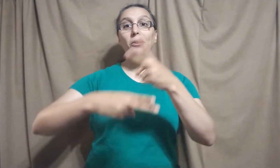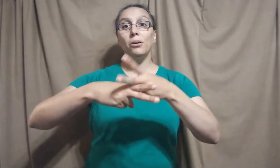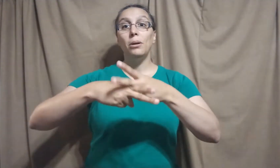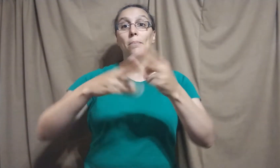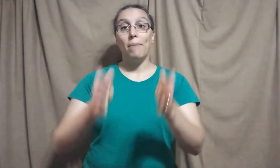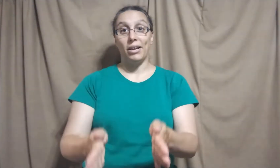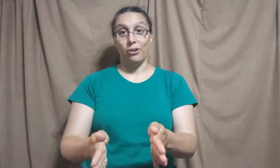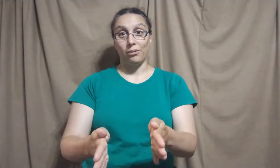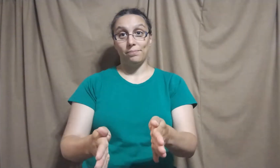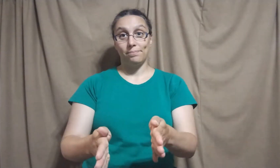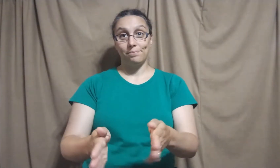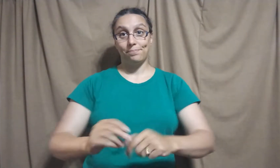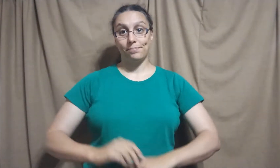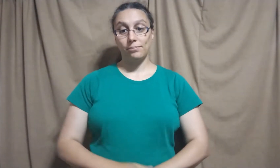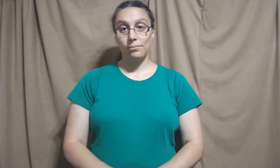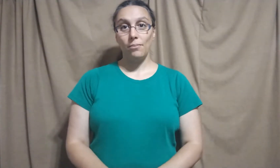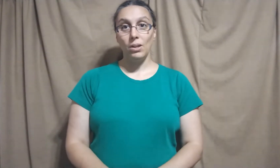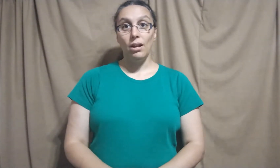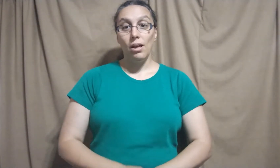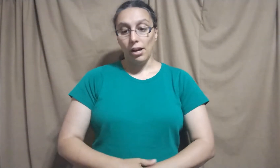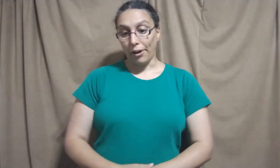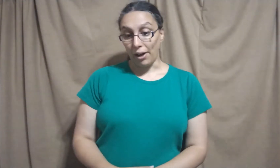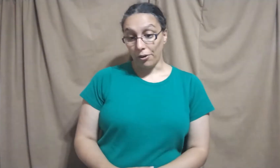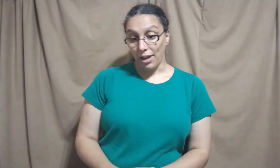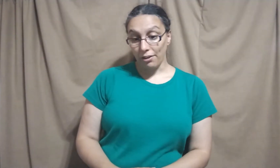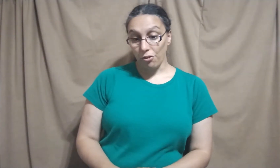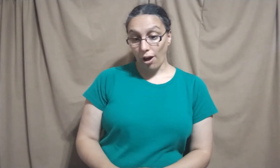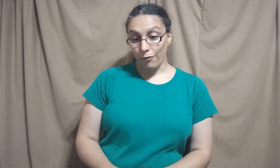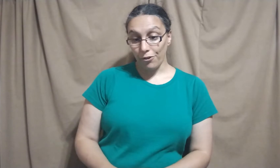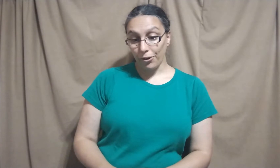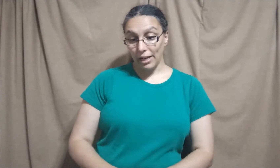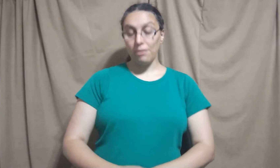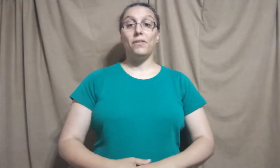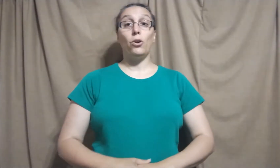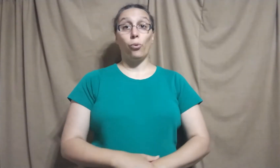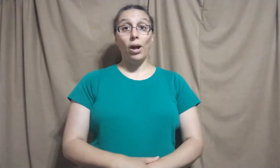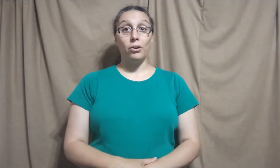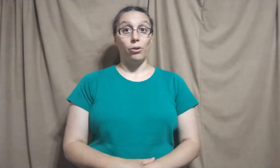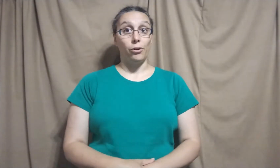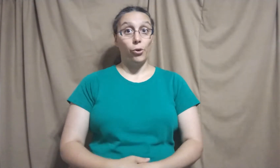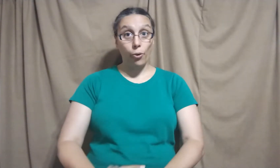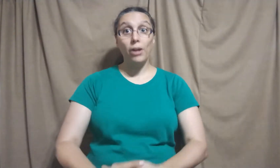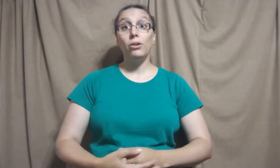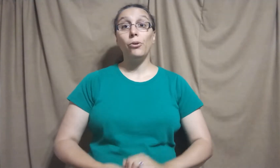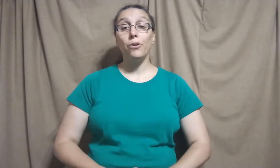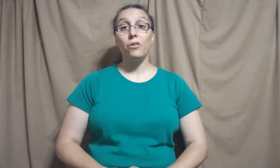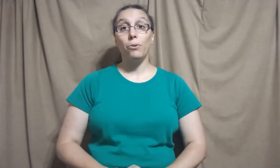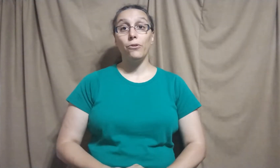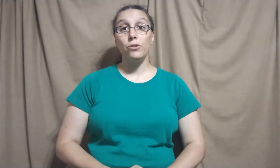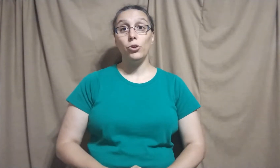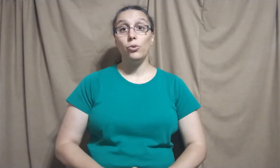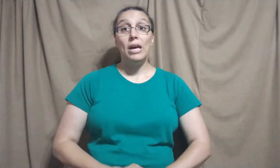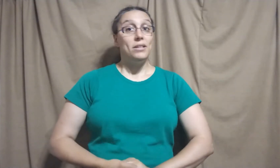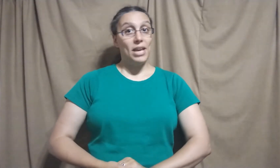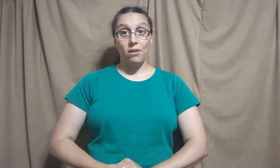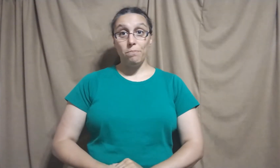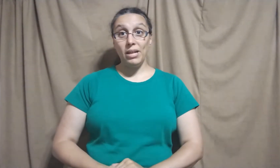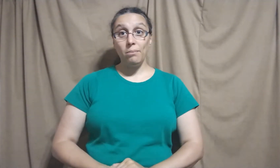minor. All right, our next officer is the chronicler. Your chronicler is the person who takes meeting